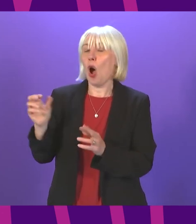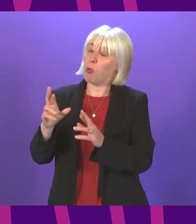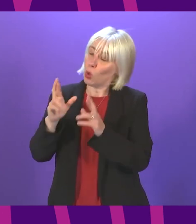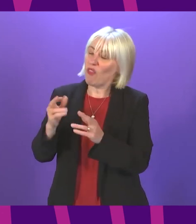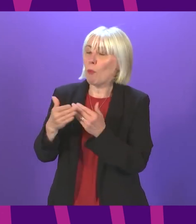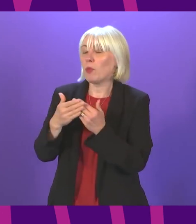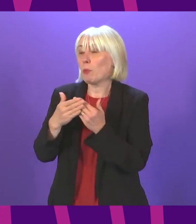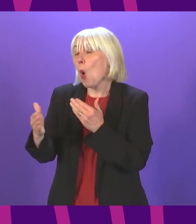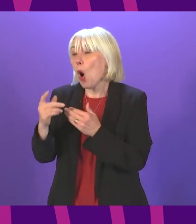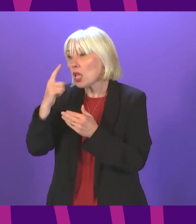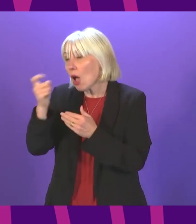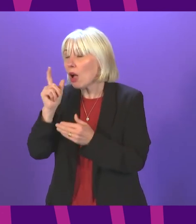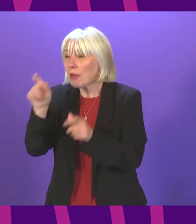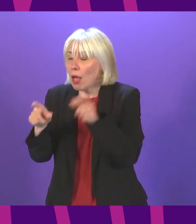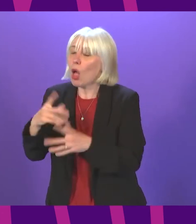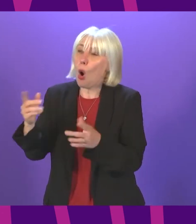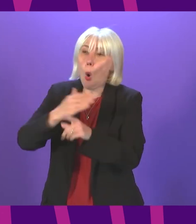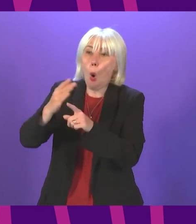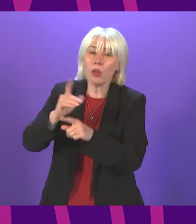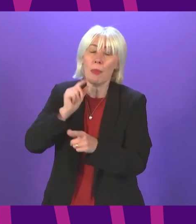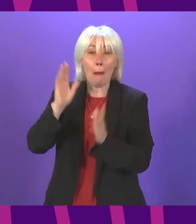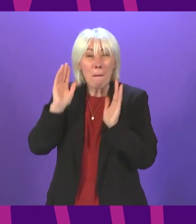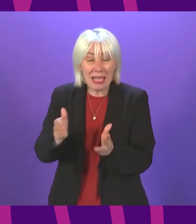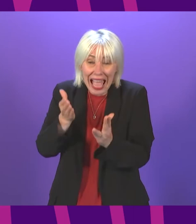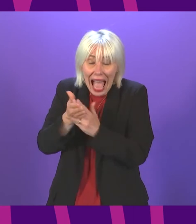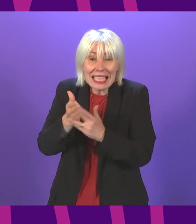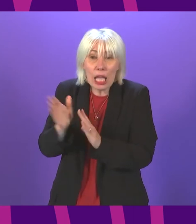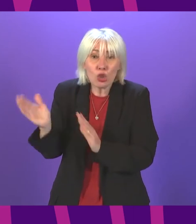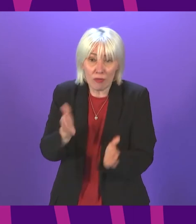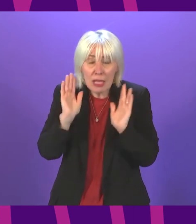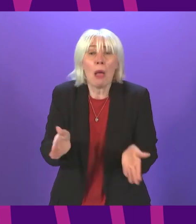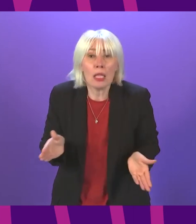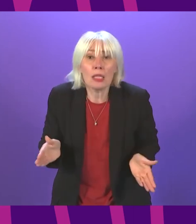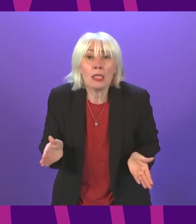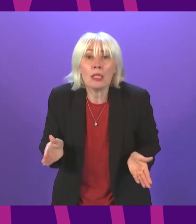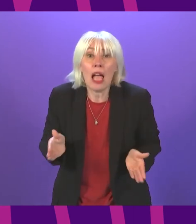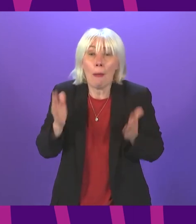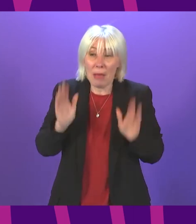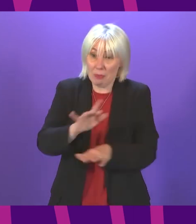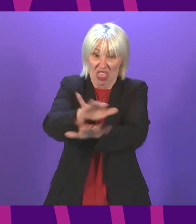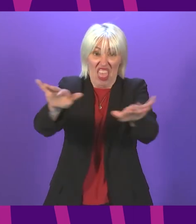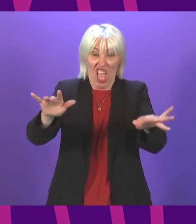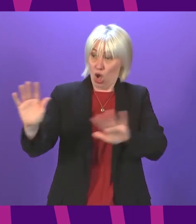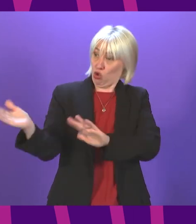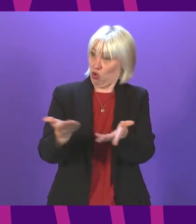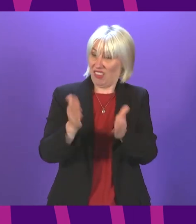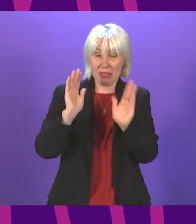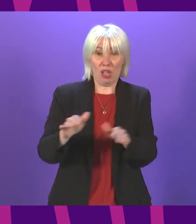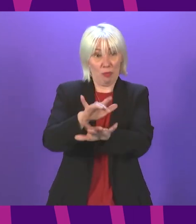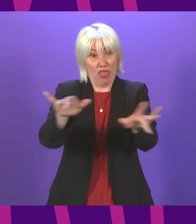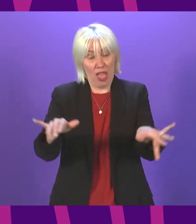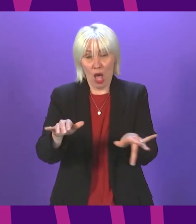access or to older people everybody needs to be able to access those services they need to be there for them and they need to be locally